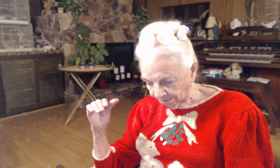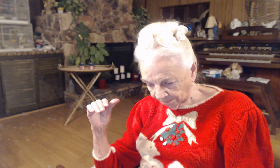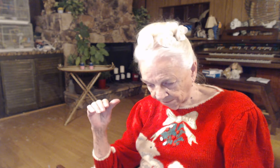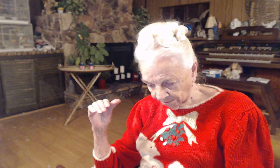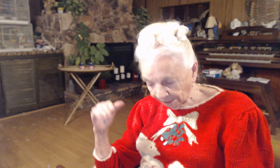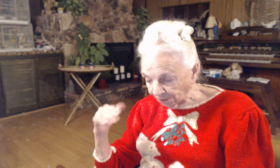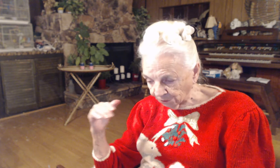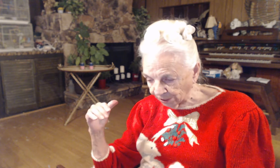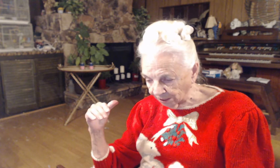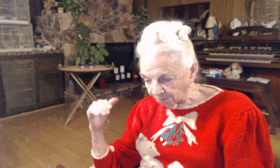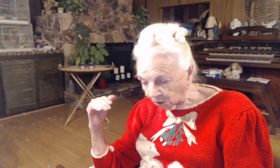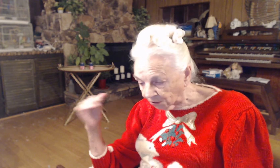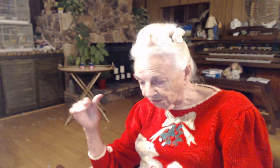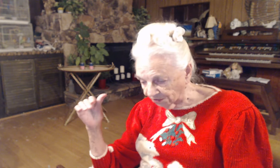Matthew did. Mark is saying.